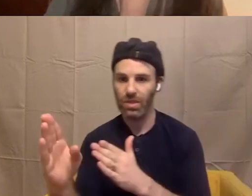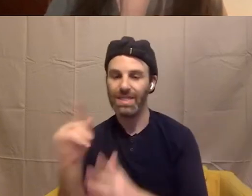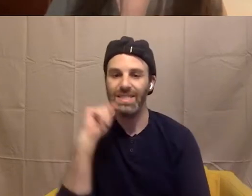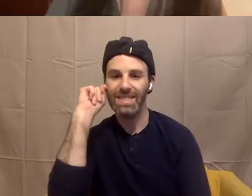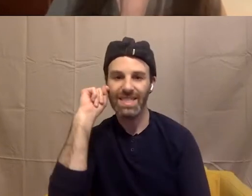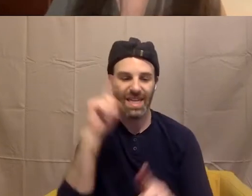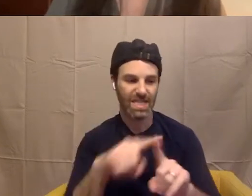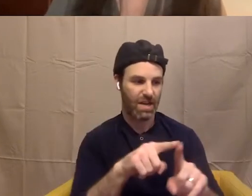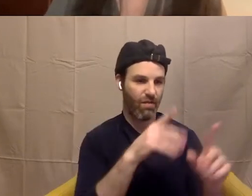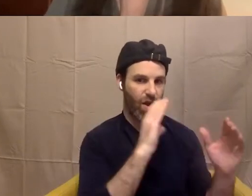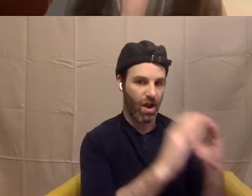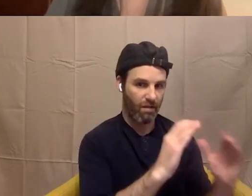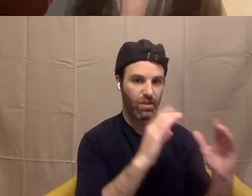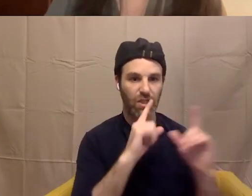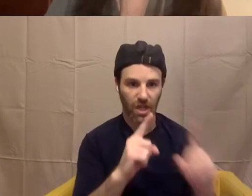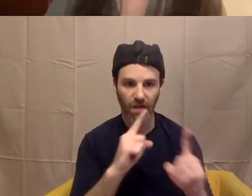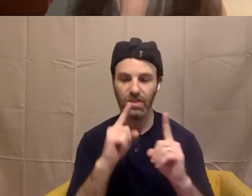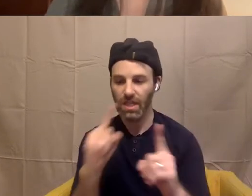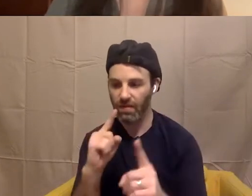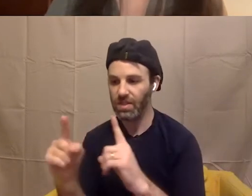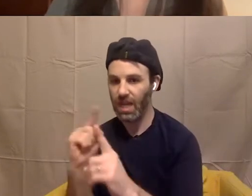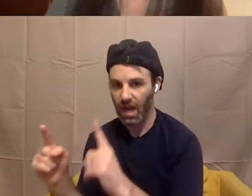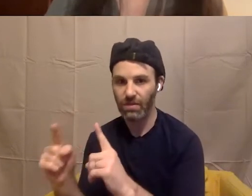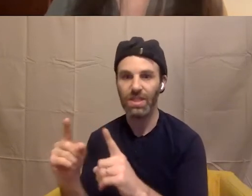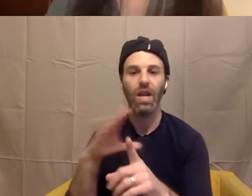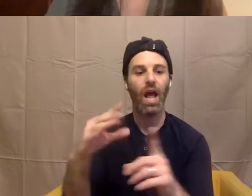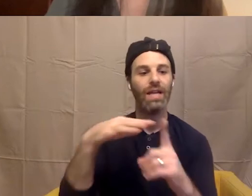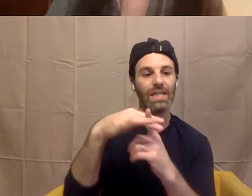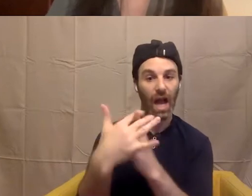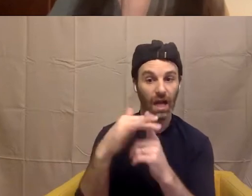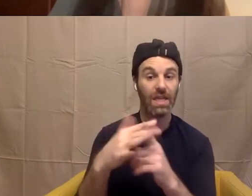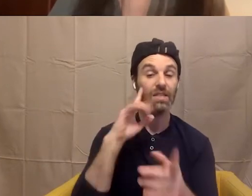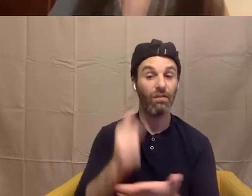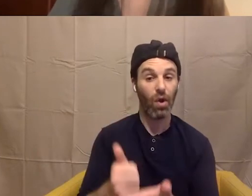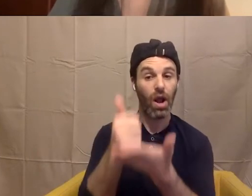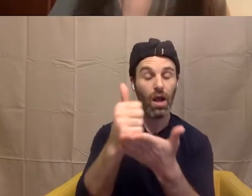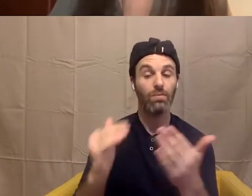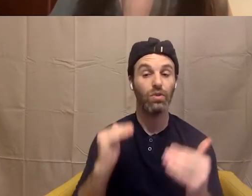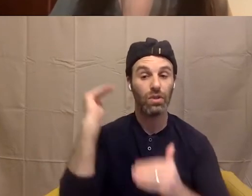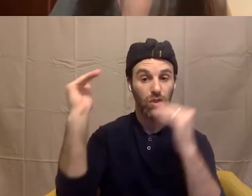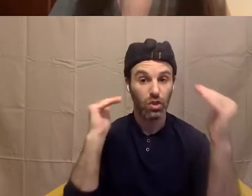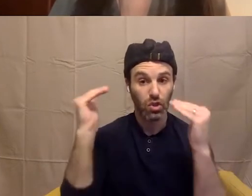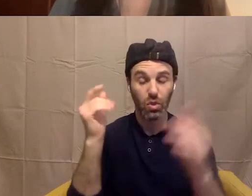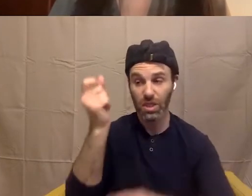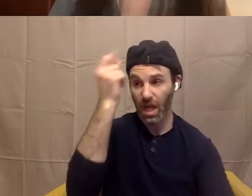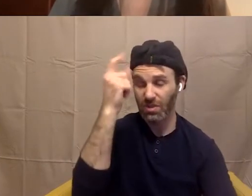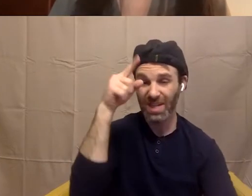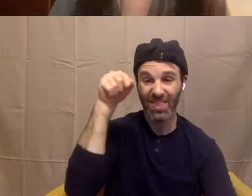and the context to help adults understand how this can be incrementally addressed through